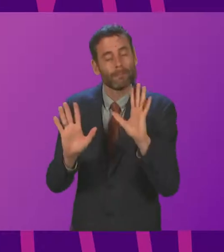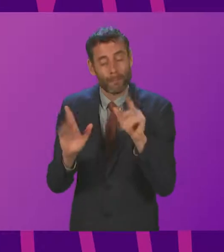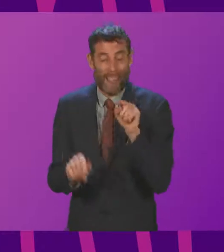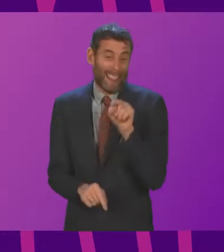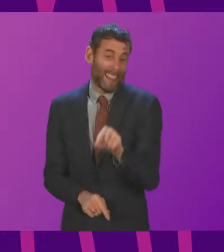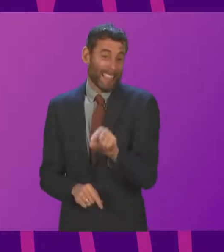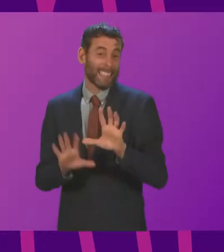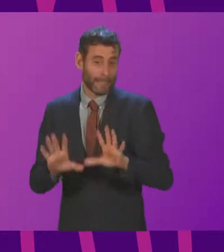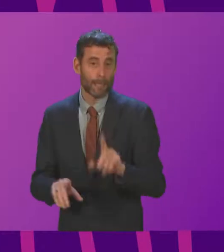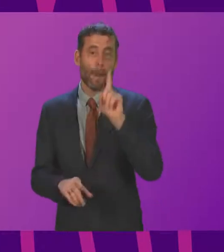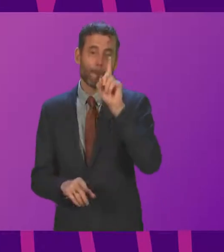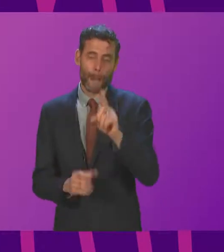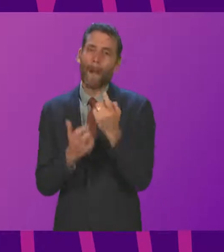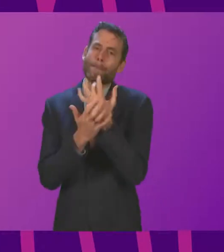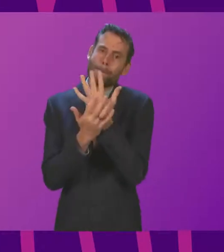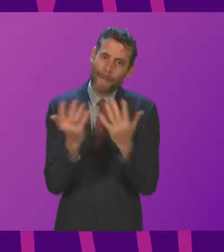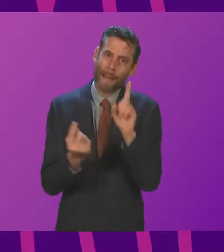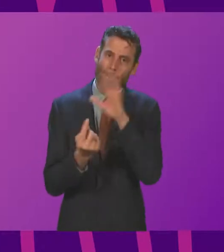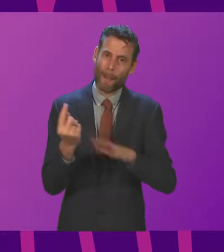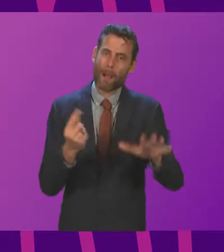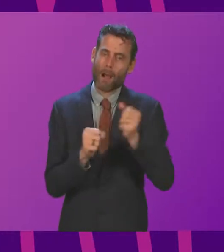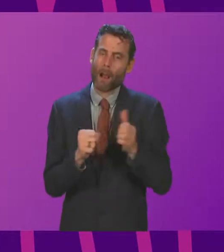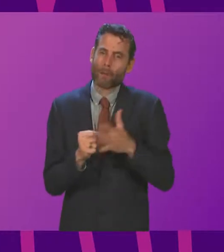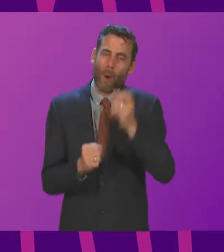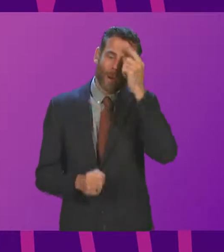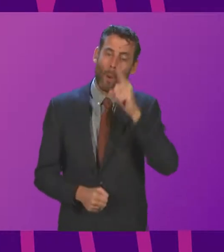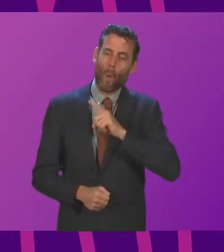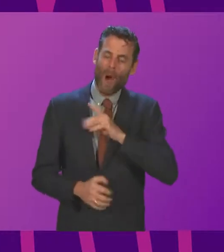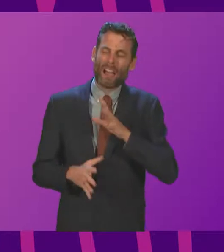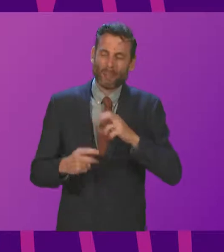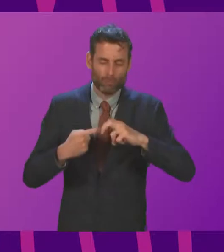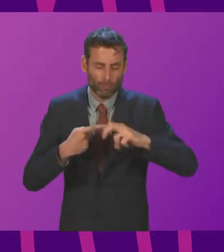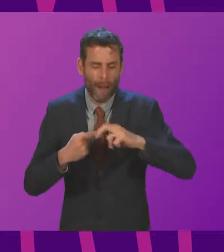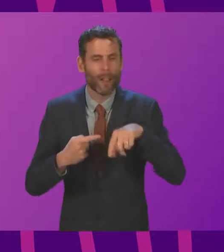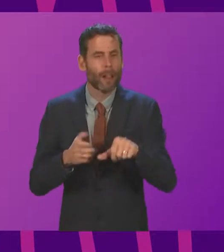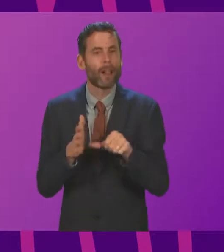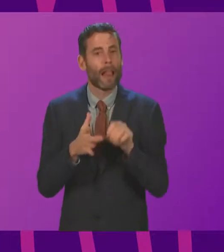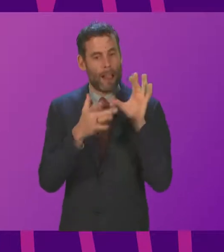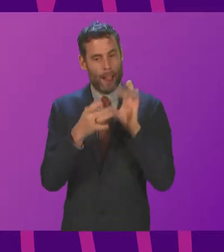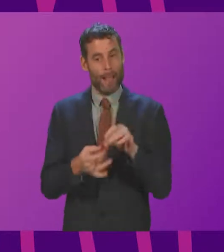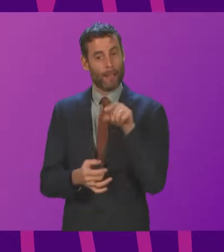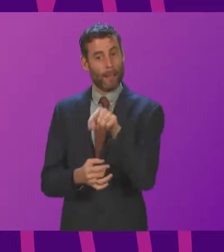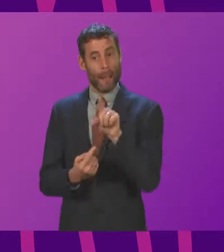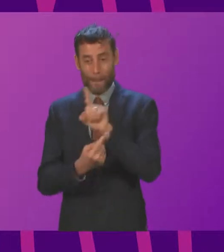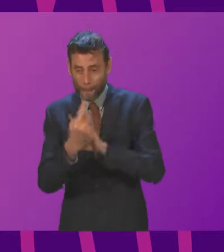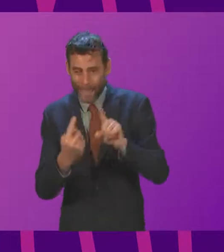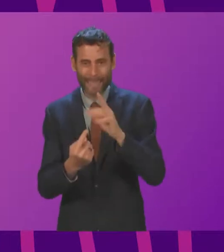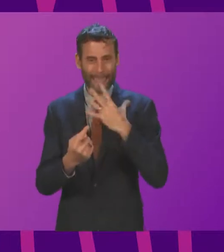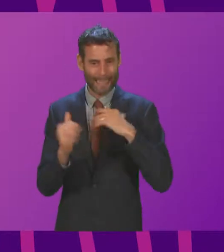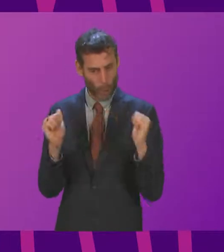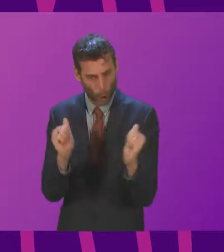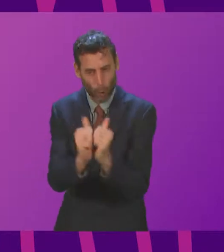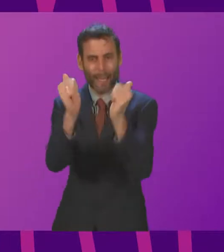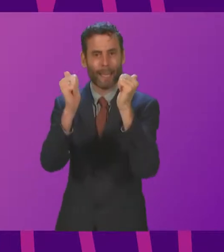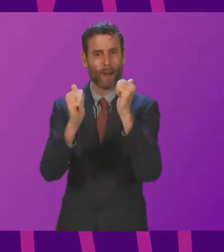think the majority of people in Glasgow understand the importance of the COP26 summit for the future of the planet. And I want to take the